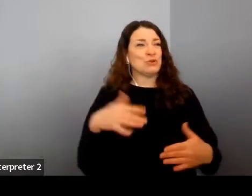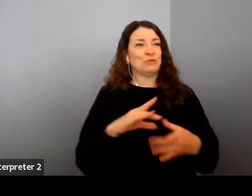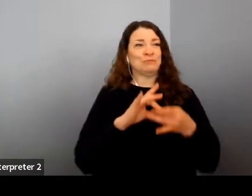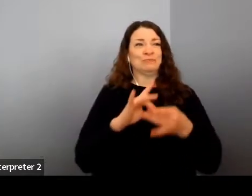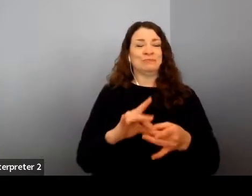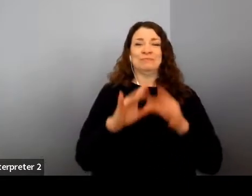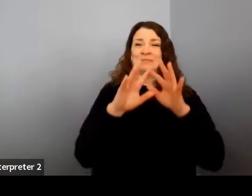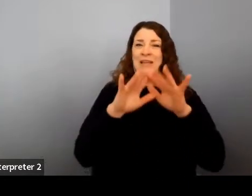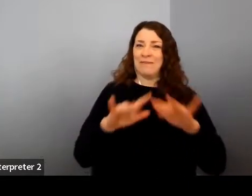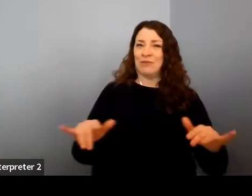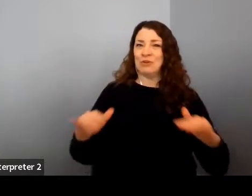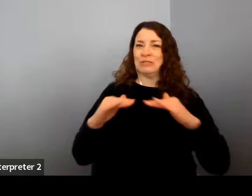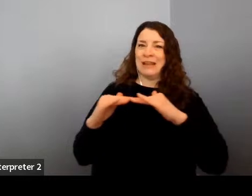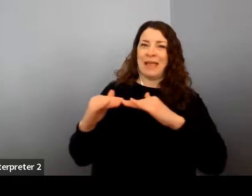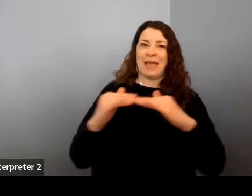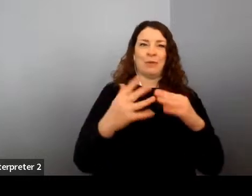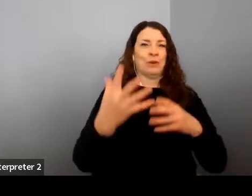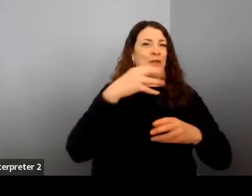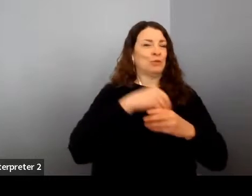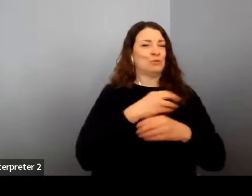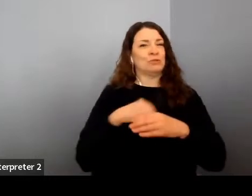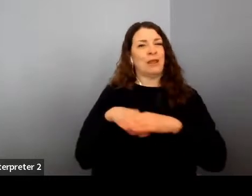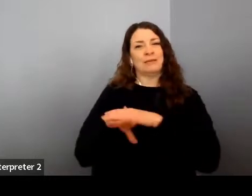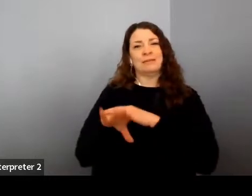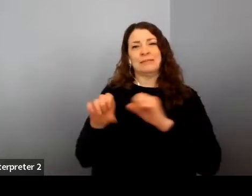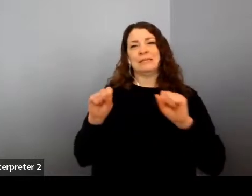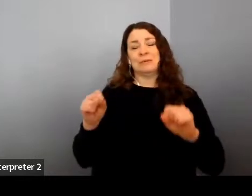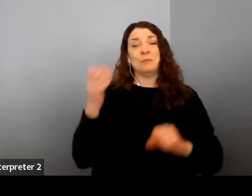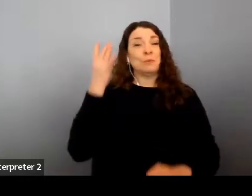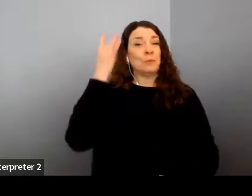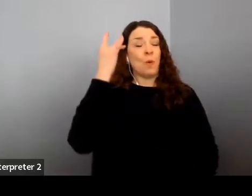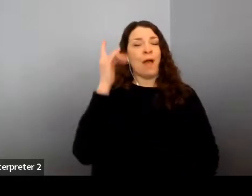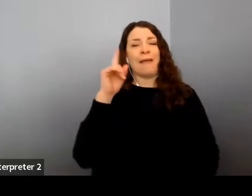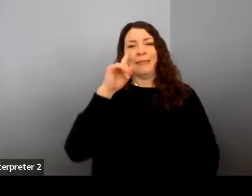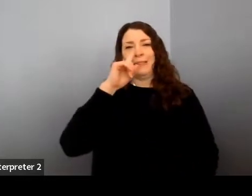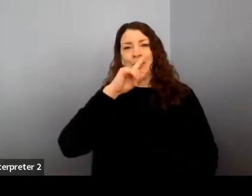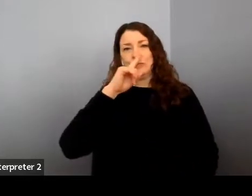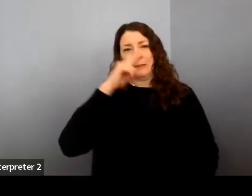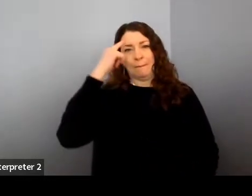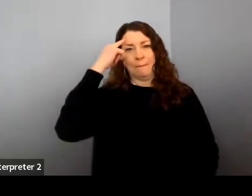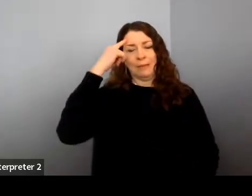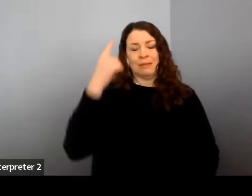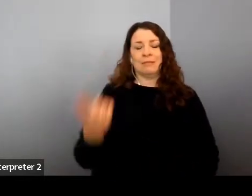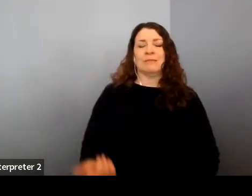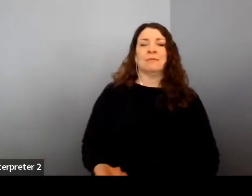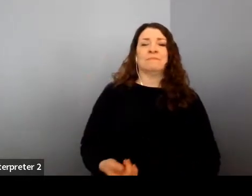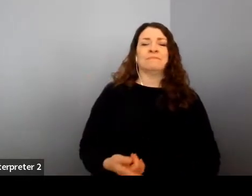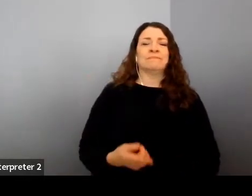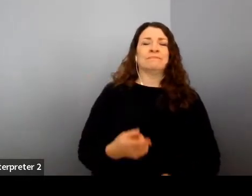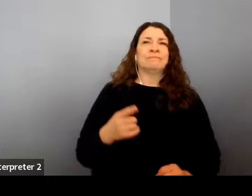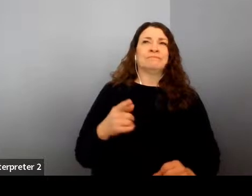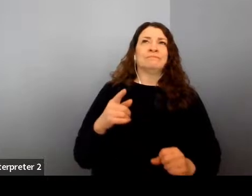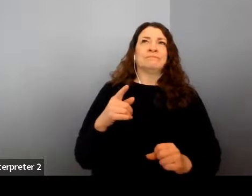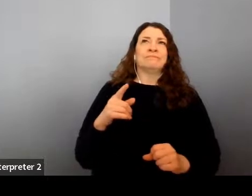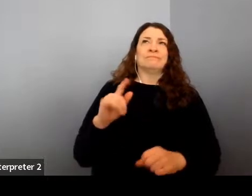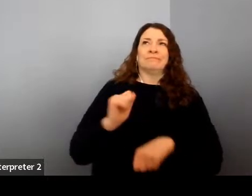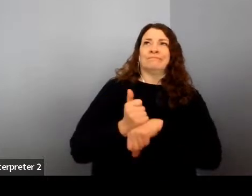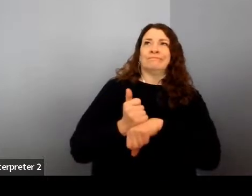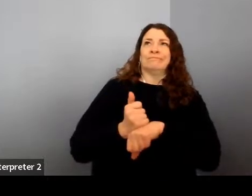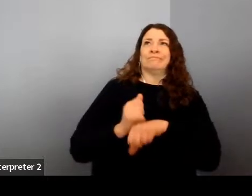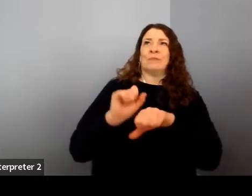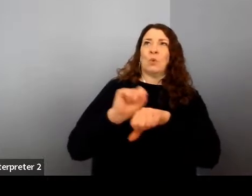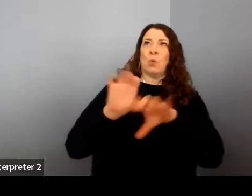inclusion, and accessibility. Because there is this myth that by diversifying your workforce or any organized